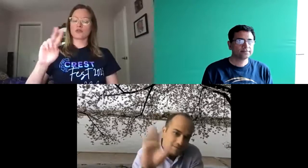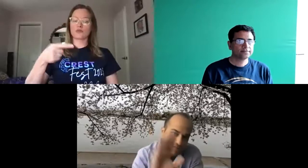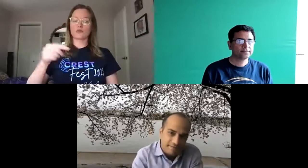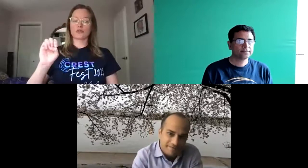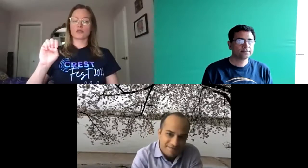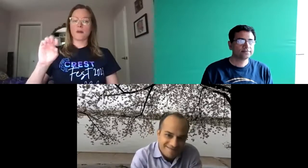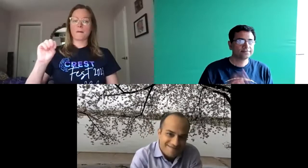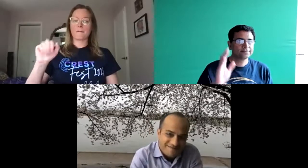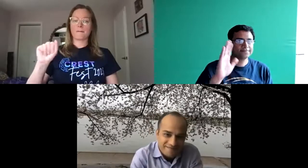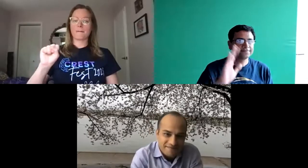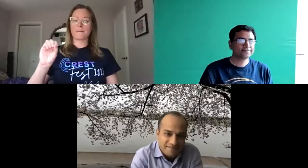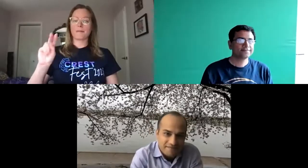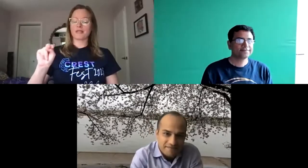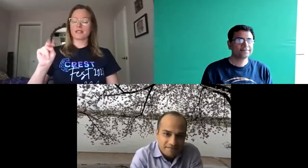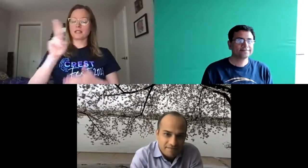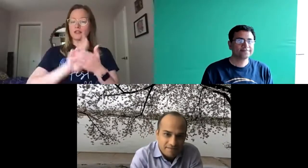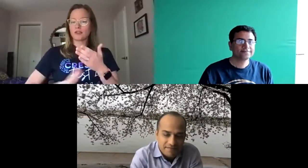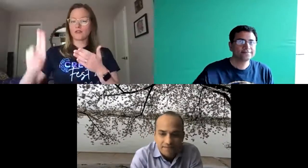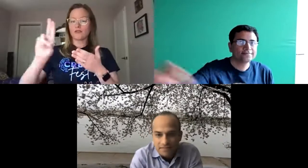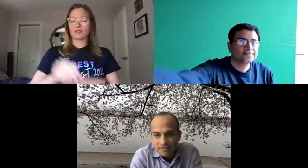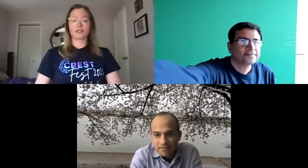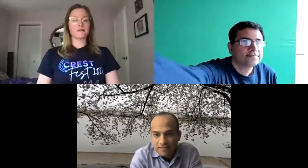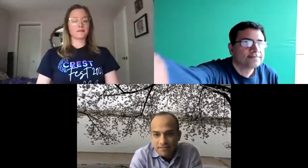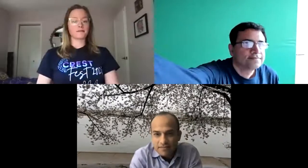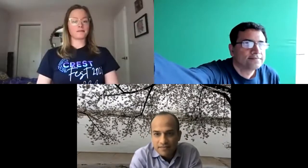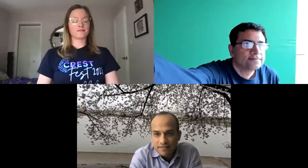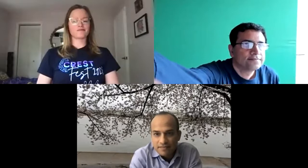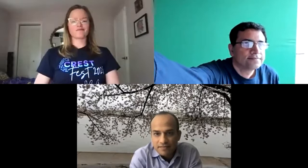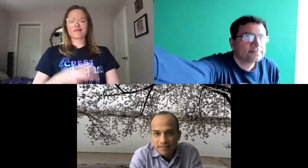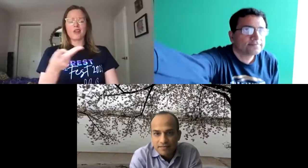dr rangwala is a professor at george mason university